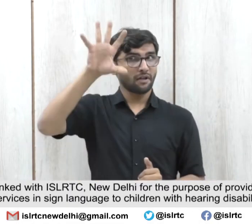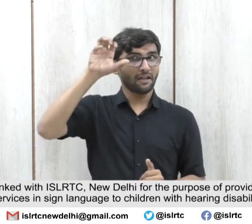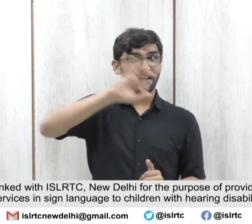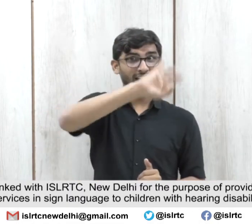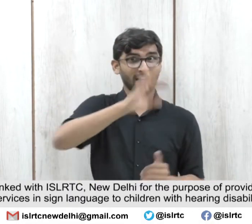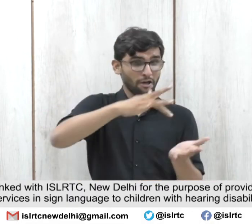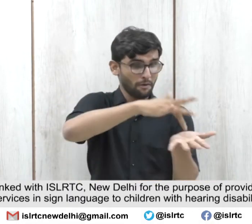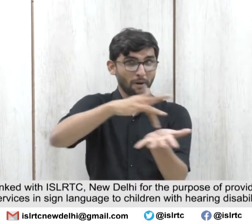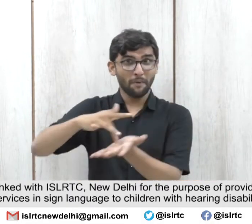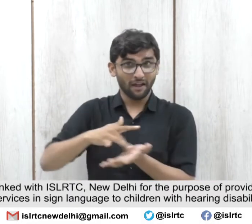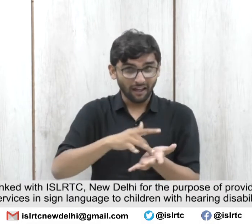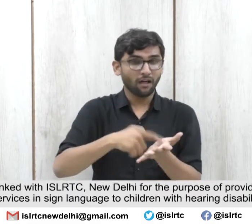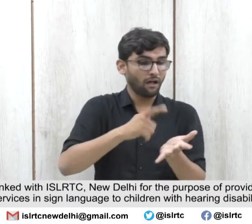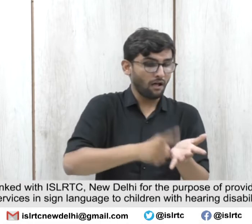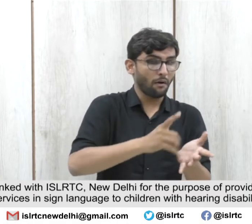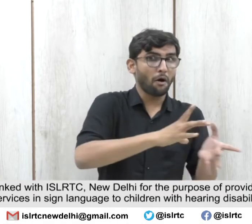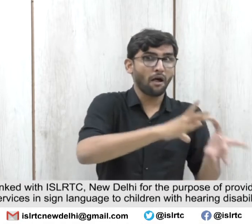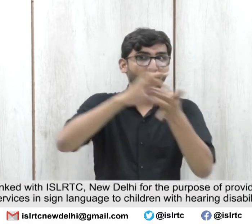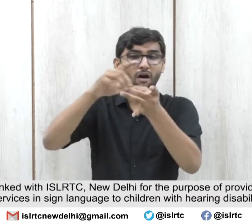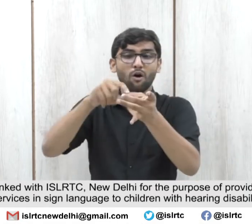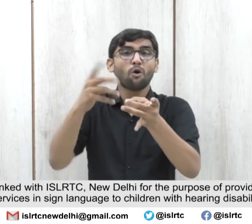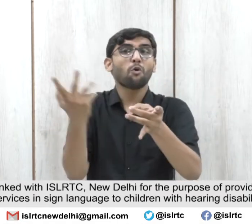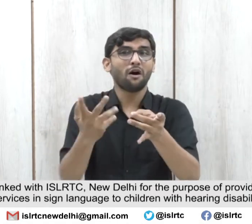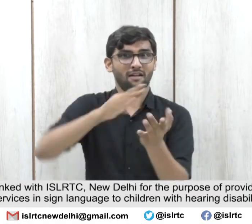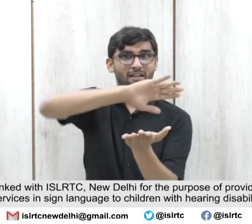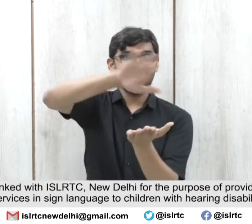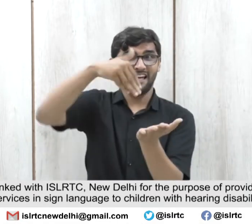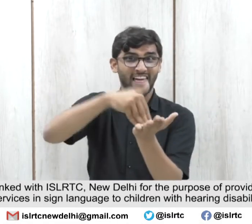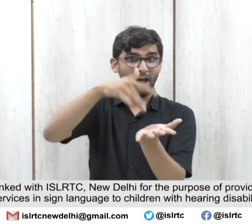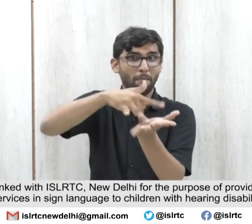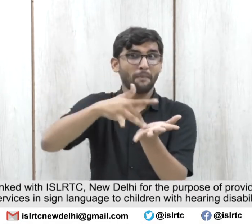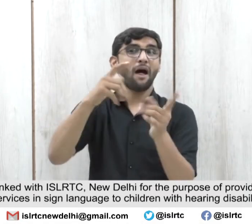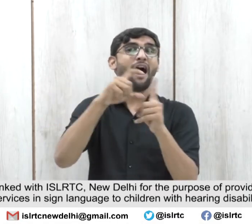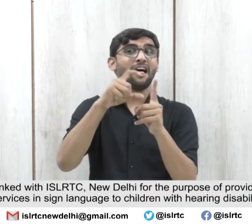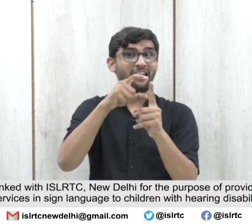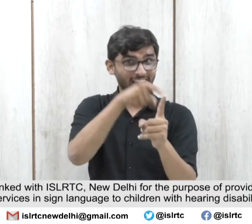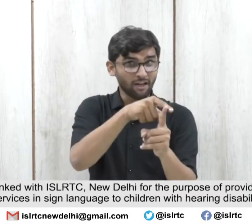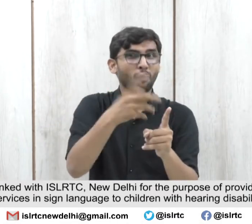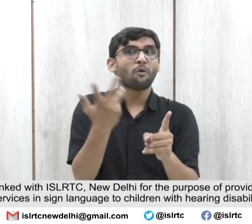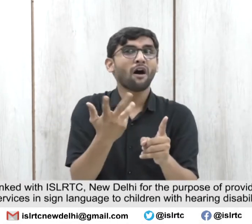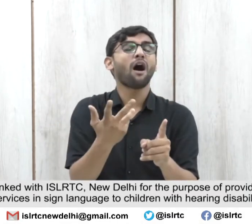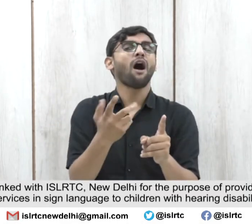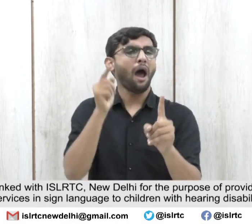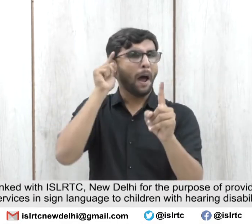EICs will be linked with ISLRTC New Delhi for the purpose of providing early intervention